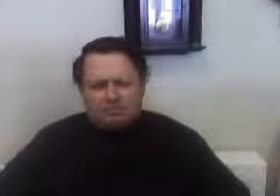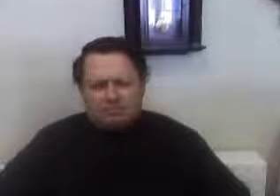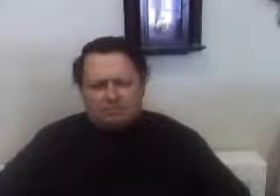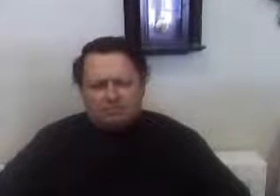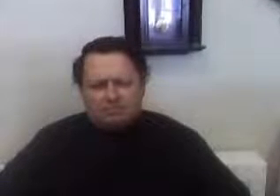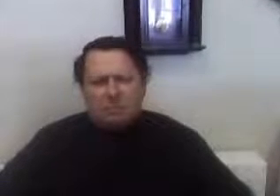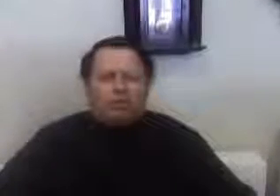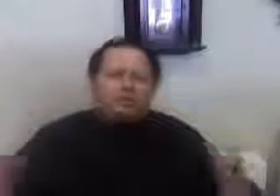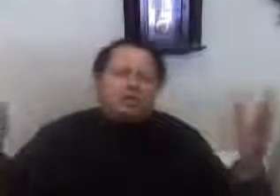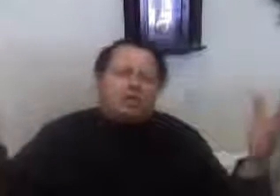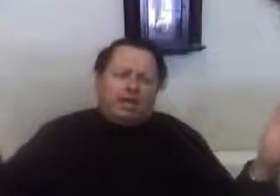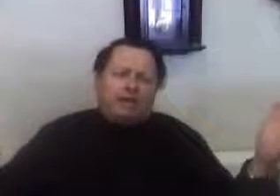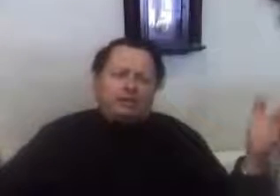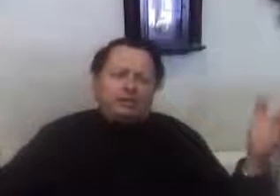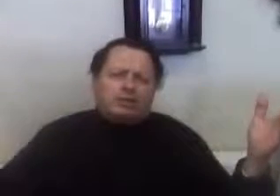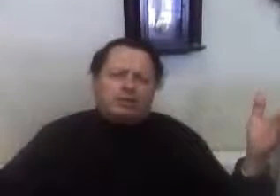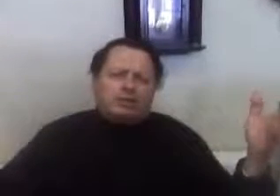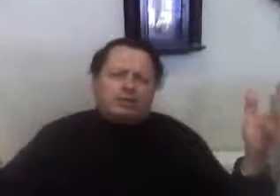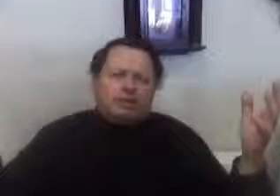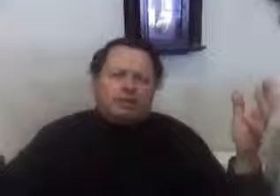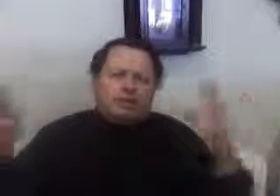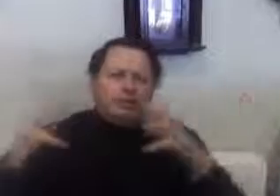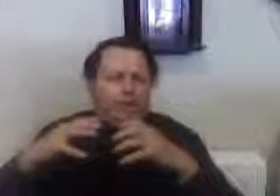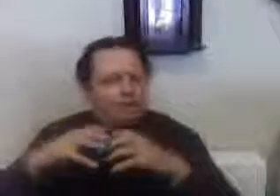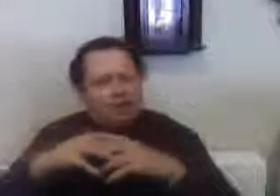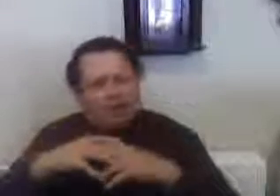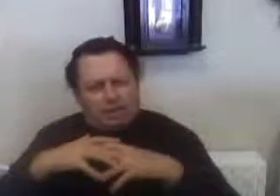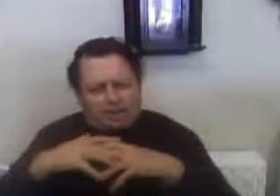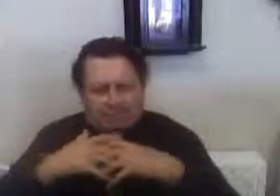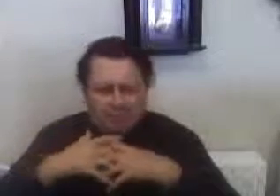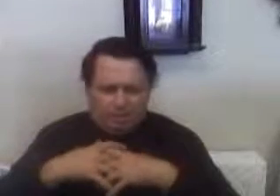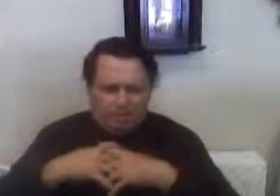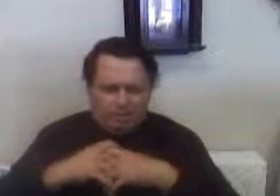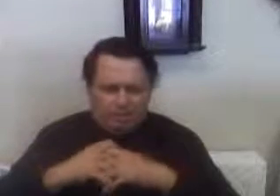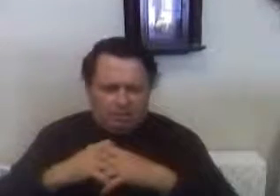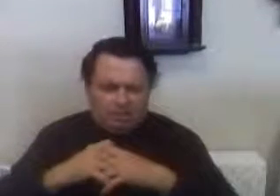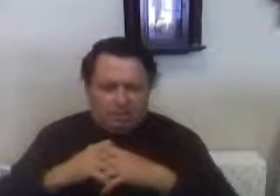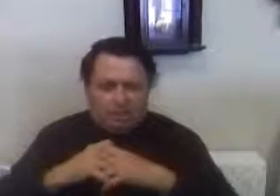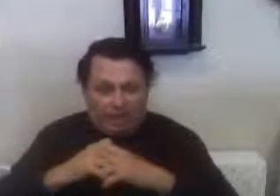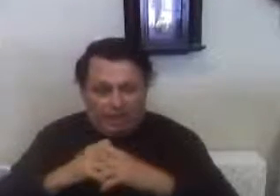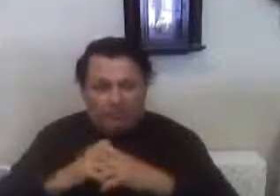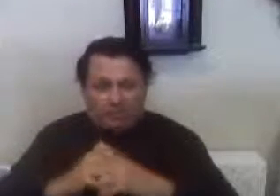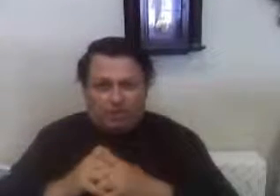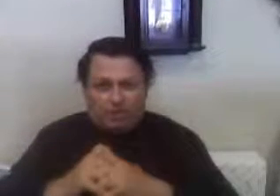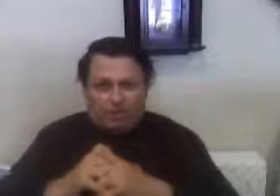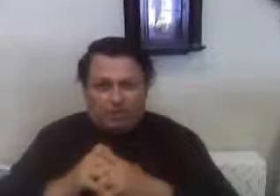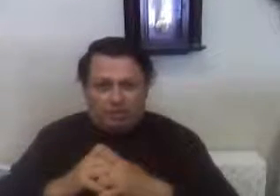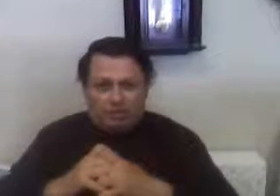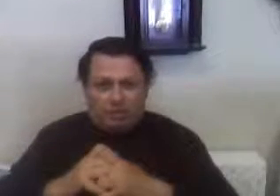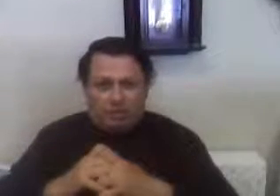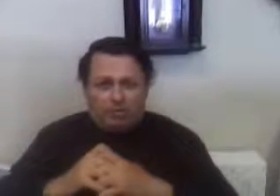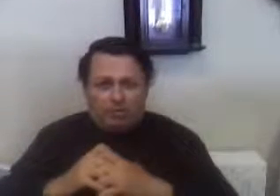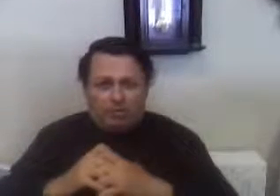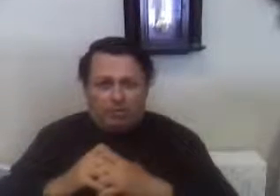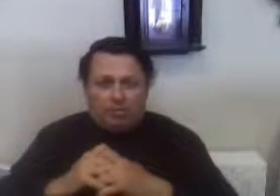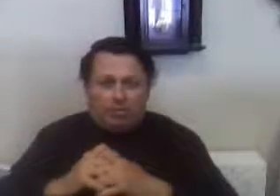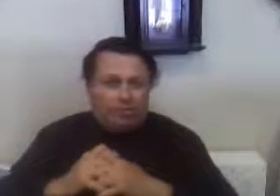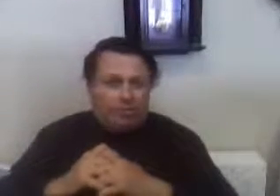So what's the answer to build our economy? The answer is people,